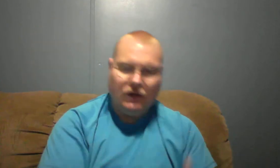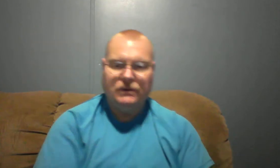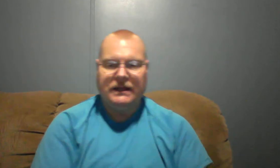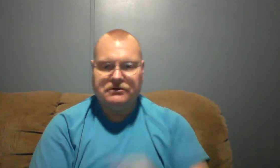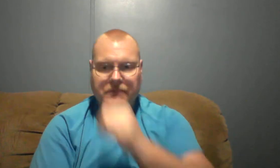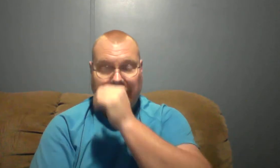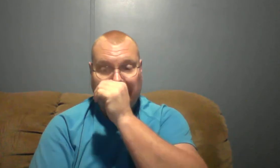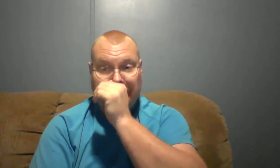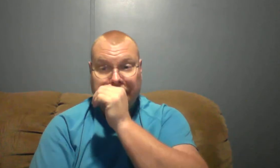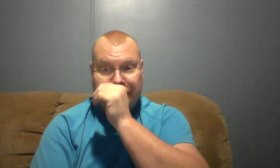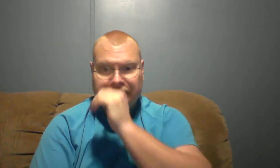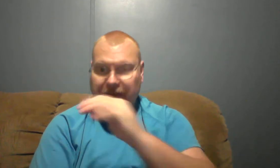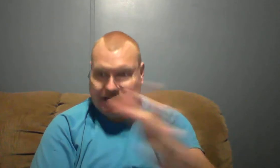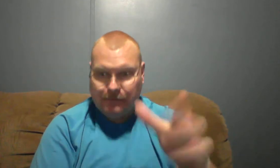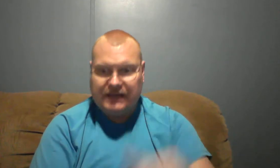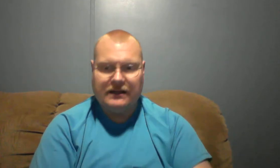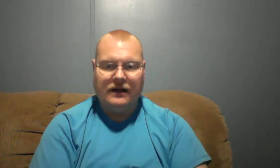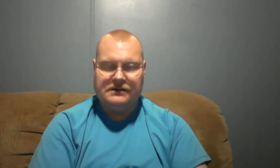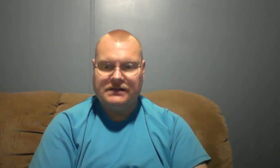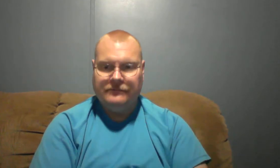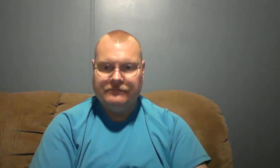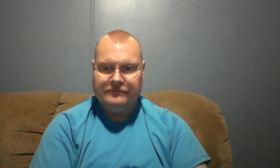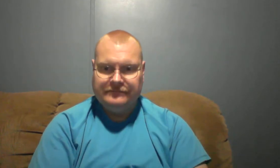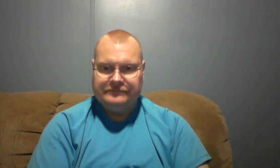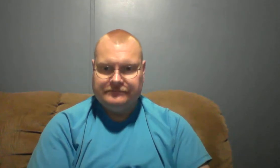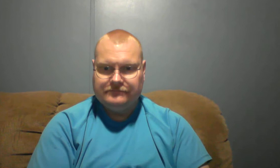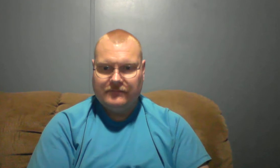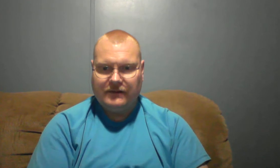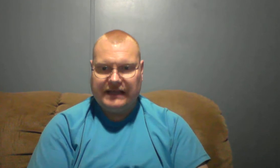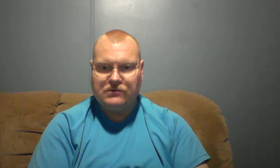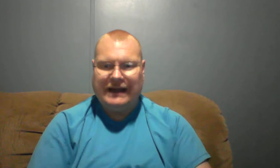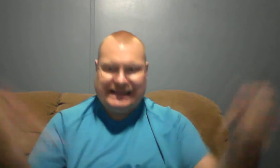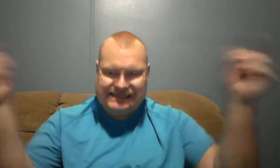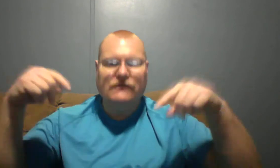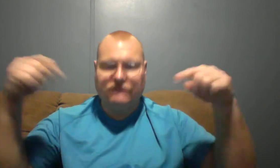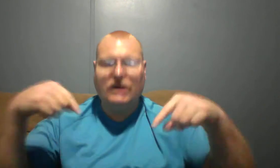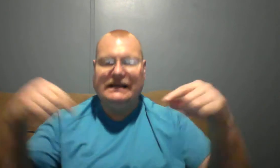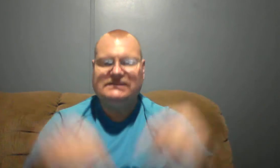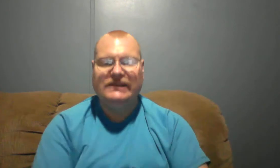Holy Ghost back, back at Pentecost. Guess what? He's still for us today.